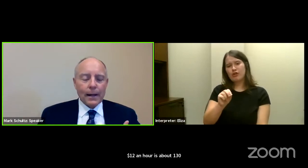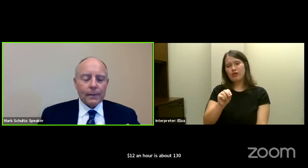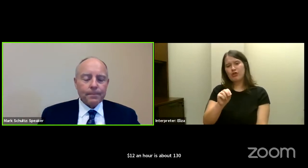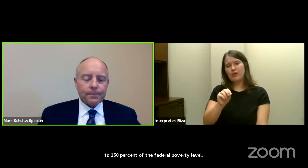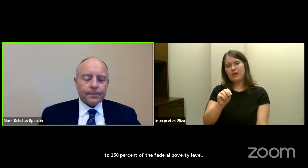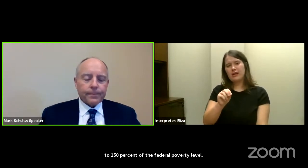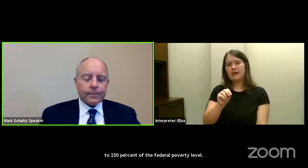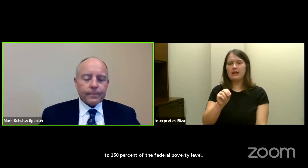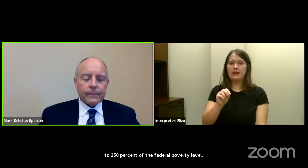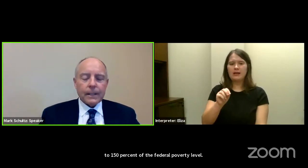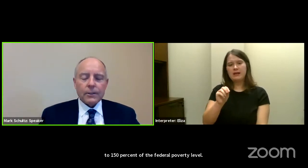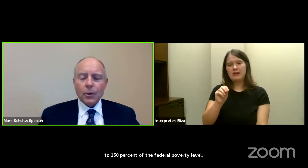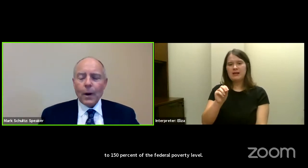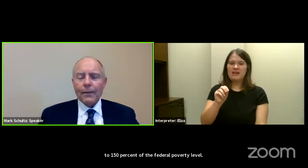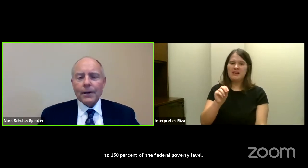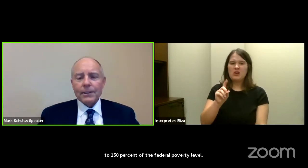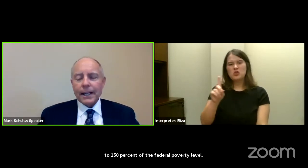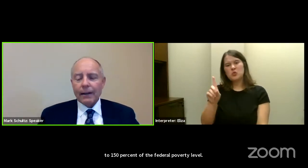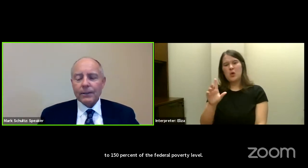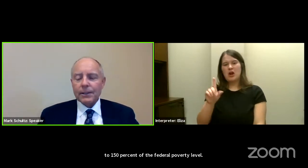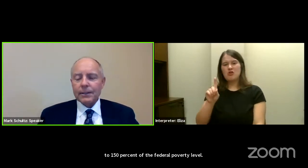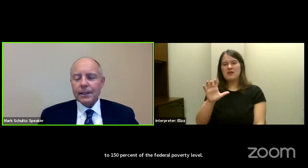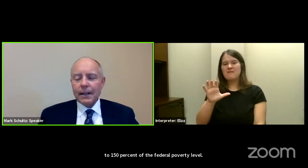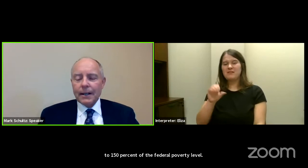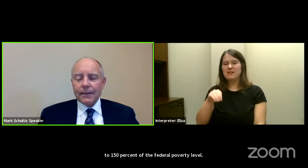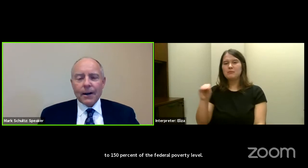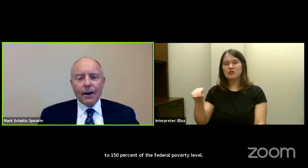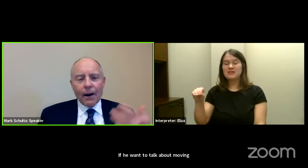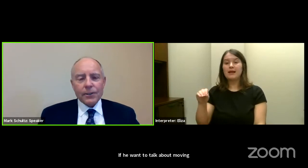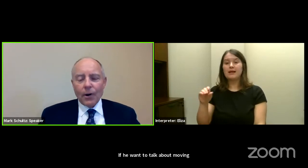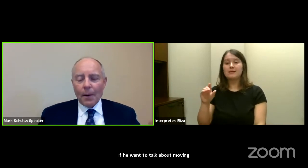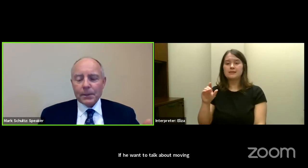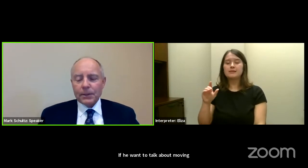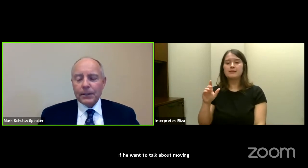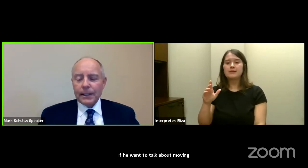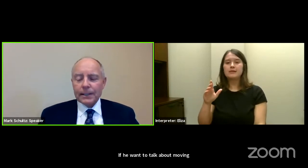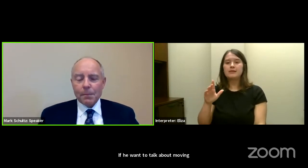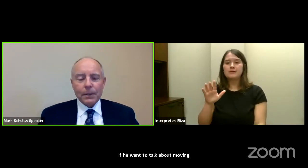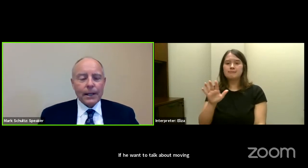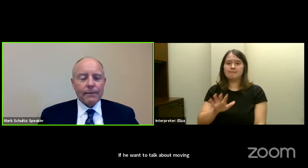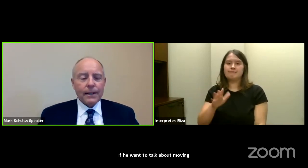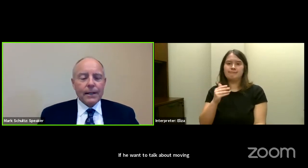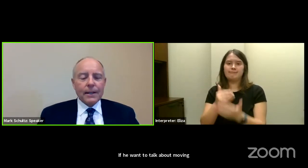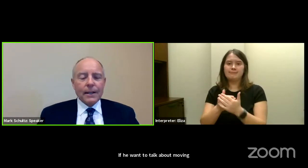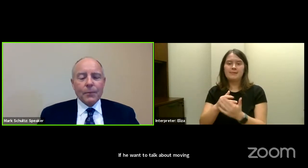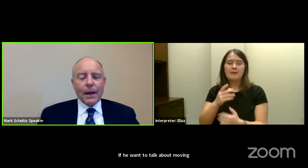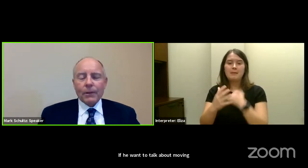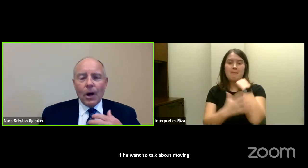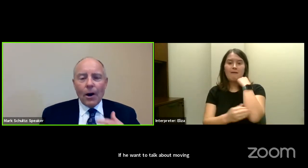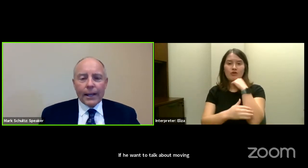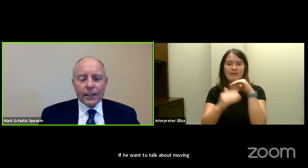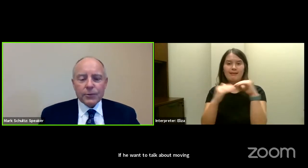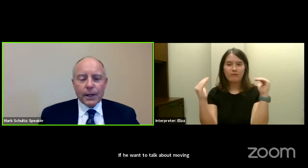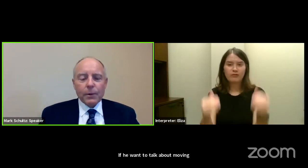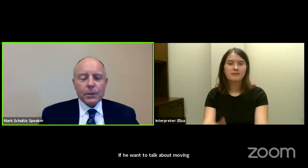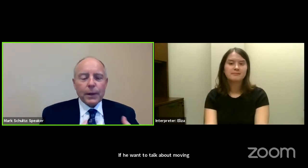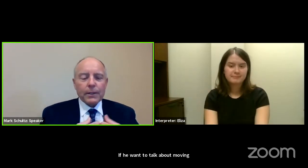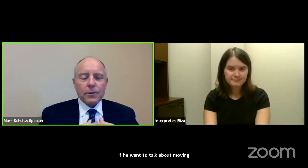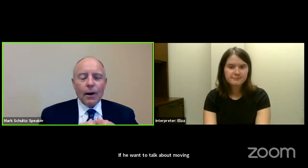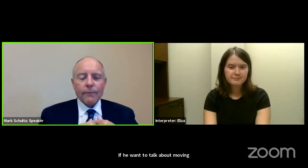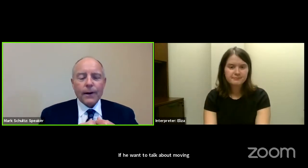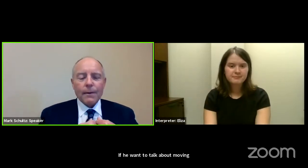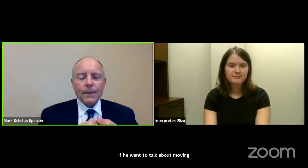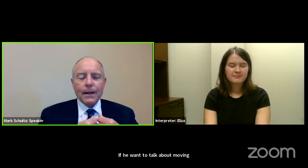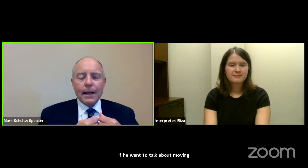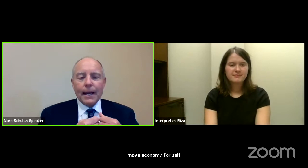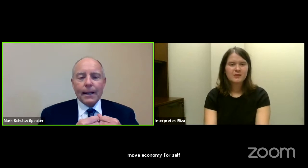need to do better. So while there are challenges, there are also opportunities, I believe. And we have a long history in which